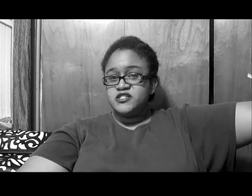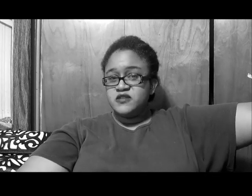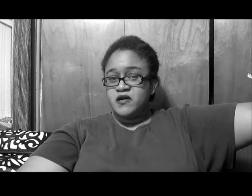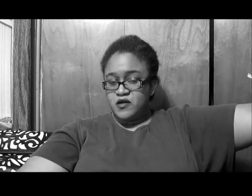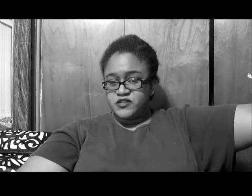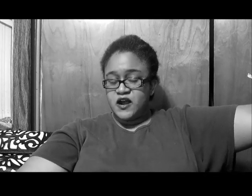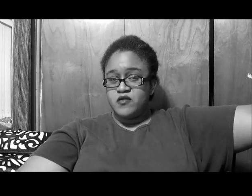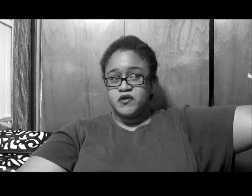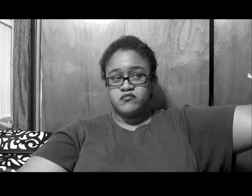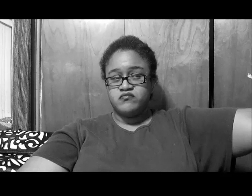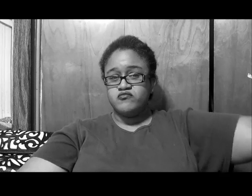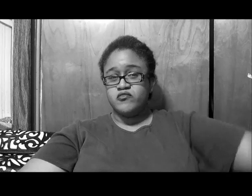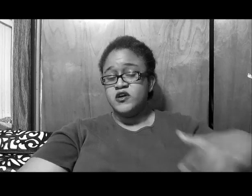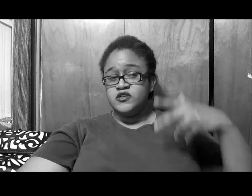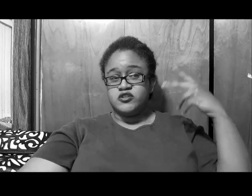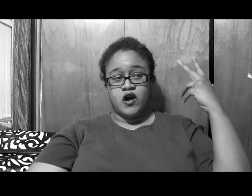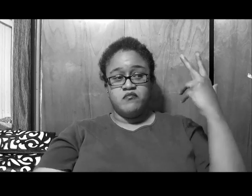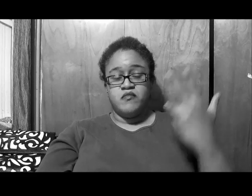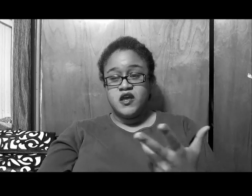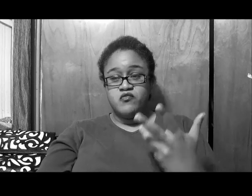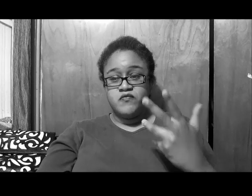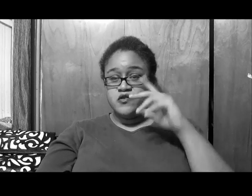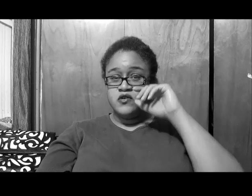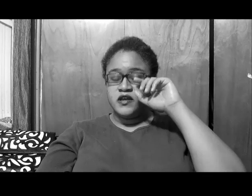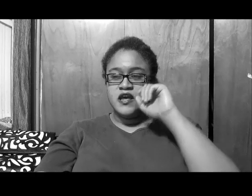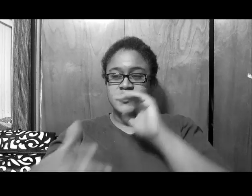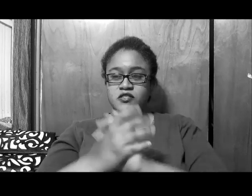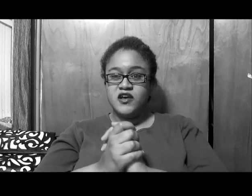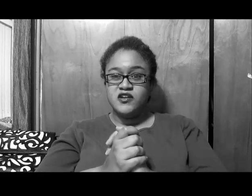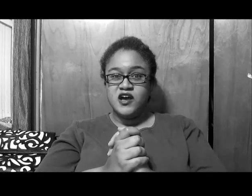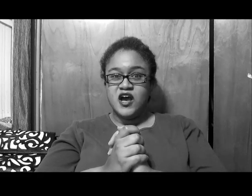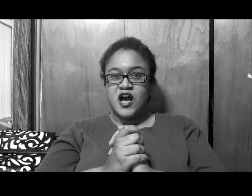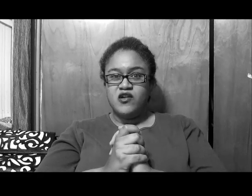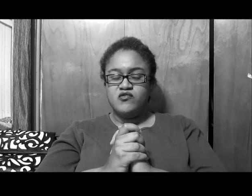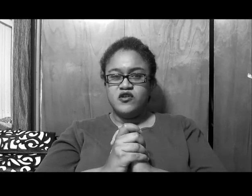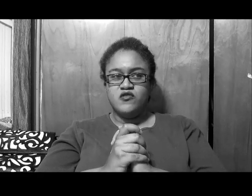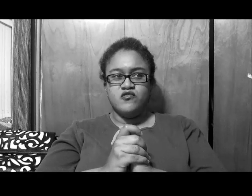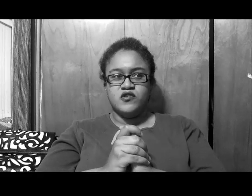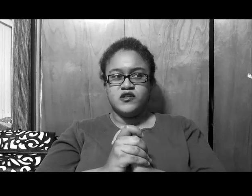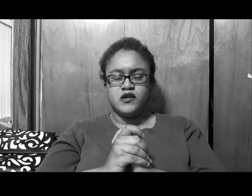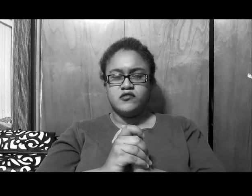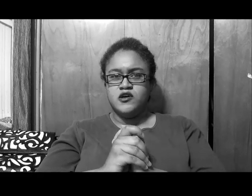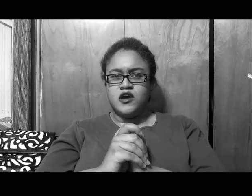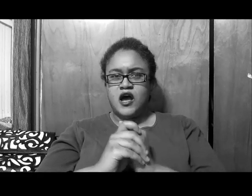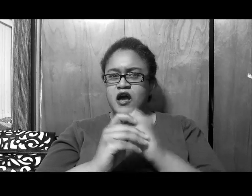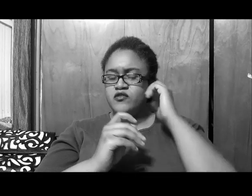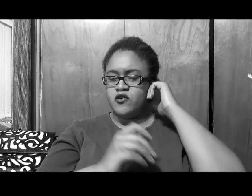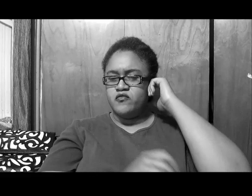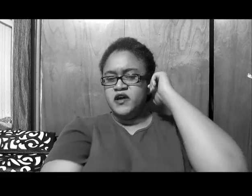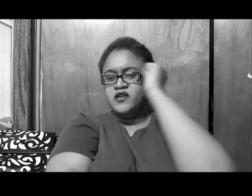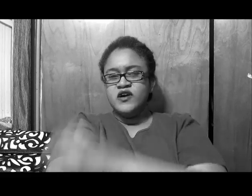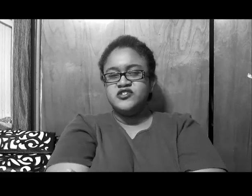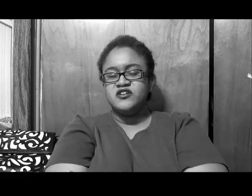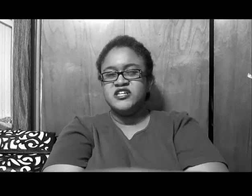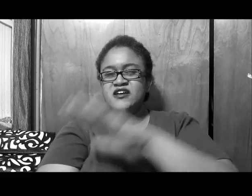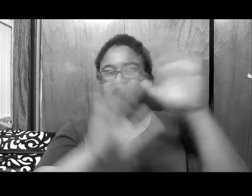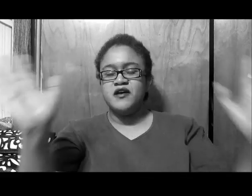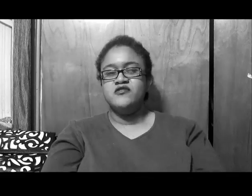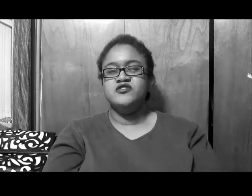retiring, but mm-mm, so I may review the candy thing or not, I don't know, you know, I don't know. But anyways, y'all, shout out to my YouTube